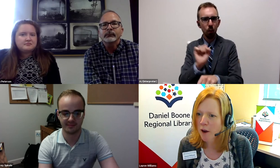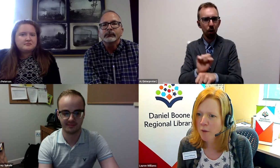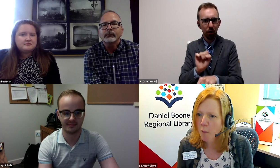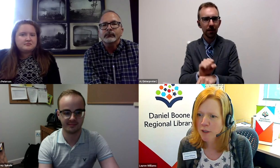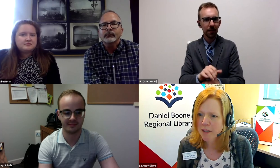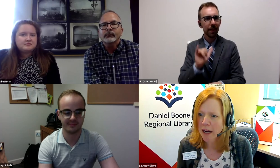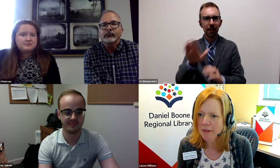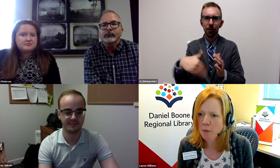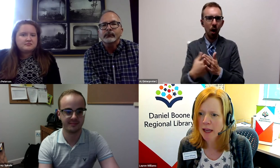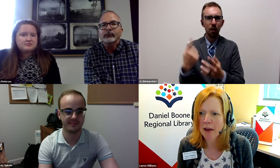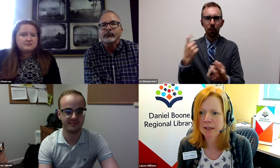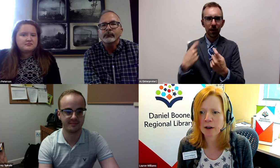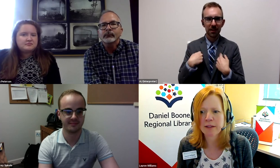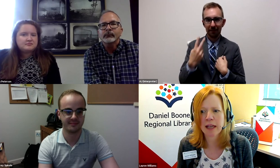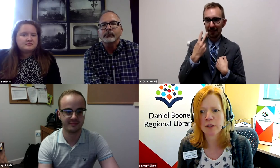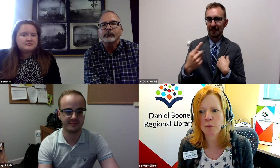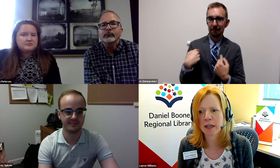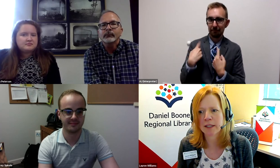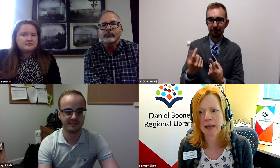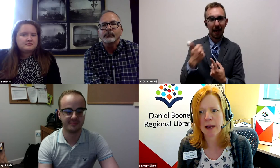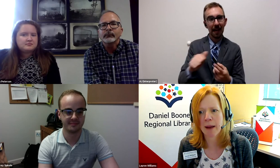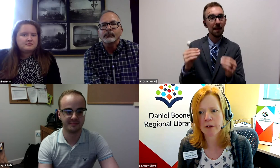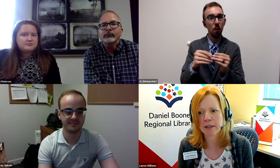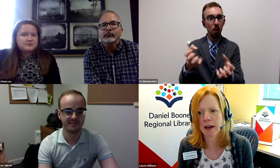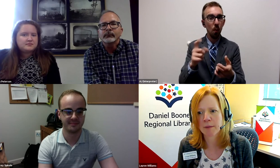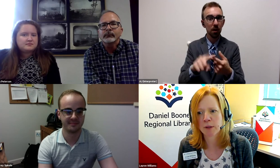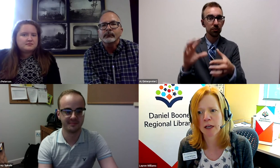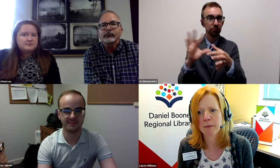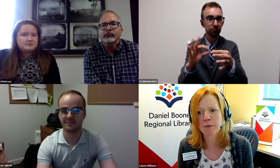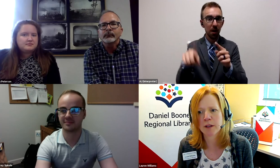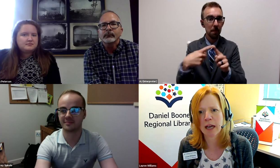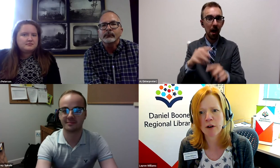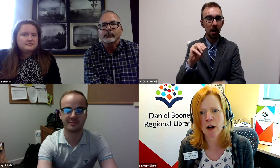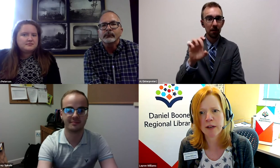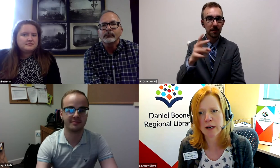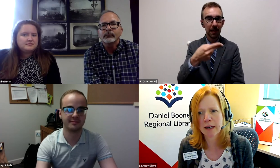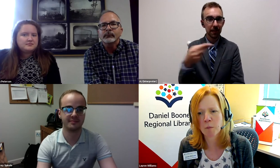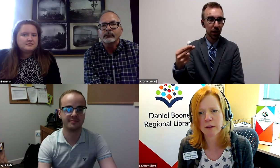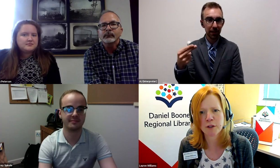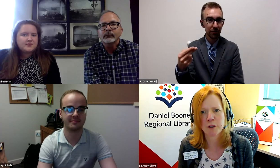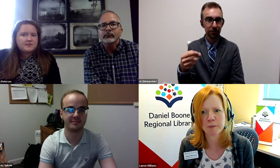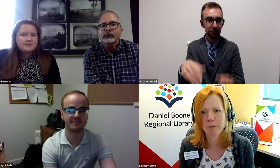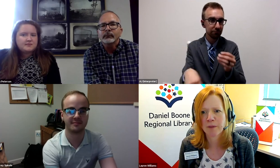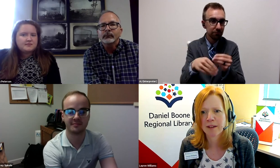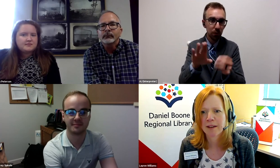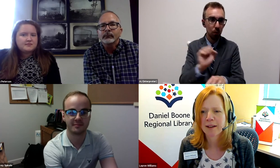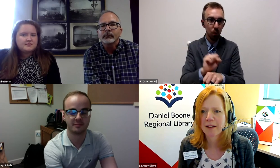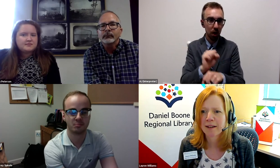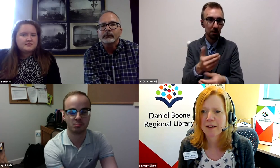That's all the questions that I think we have. Is there anything else that you wanted to say about the Missouri Commission for the Deaf and Hard of Hearing and the work that you do?